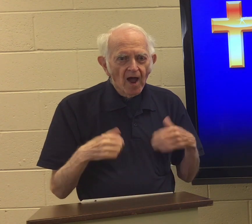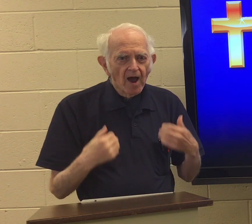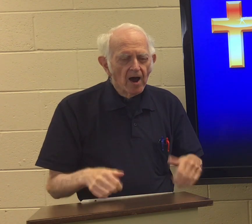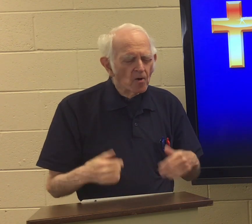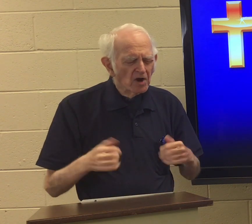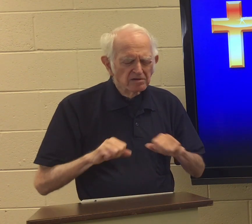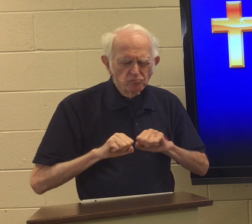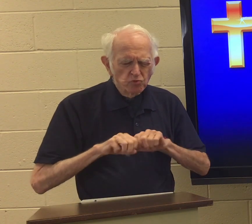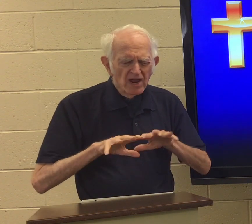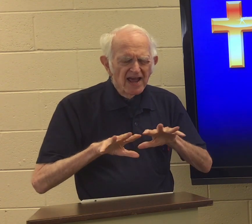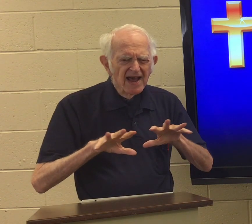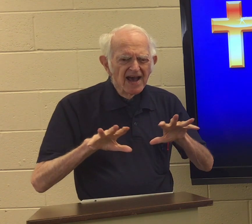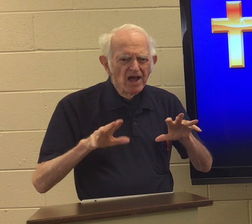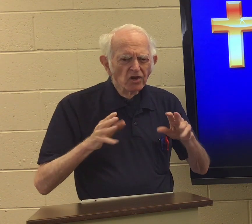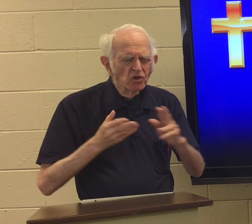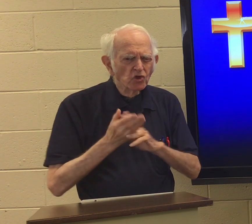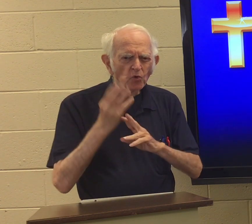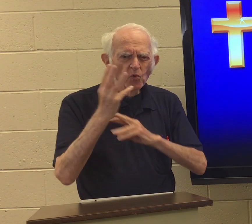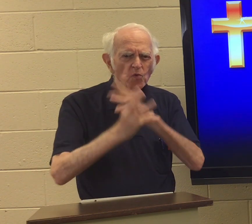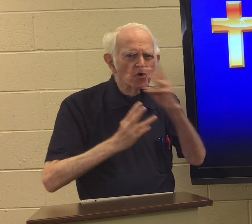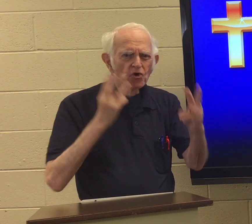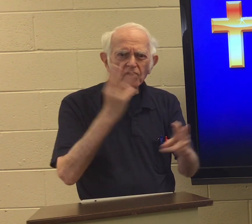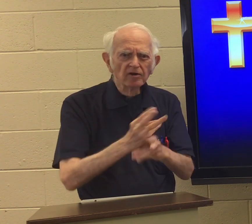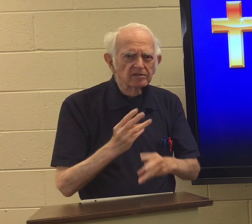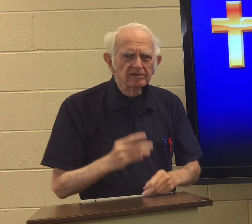Wow. And it spread throughout the world.